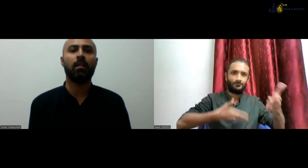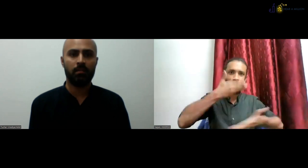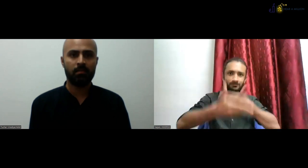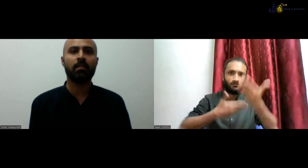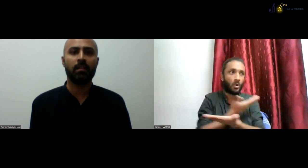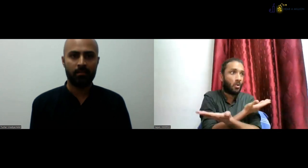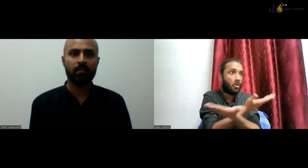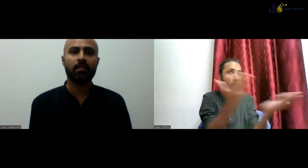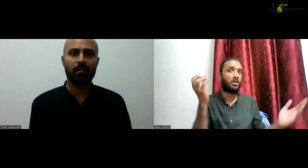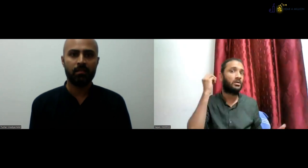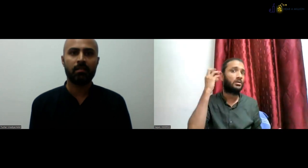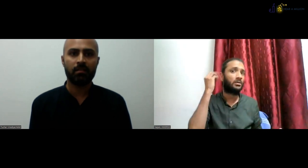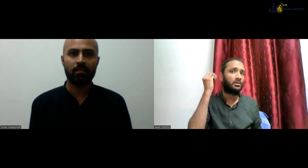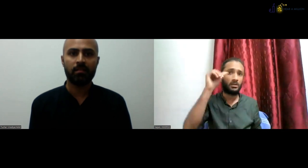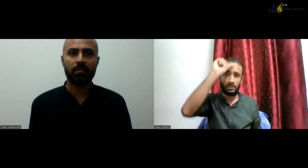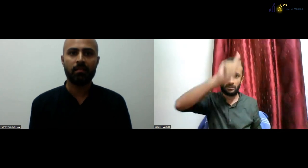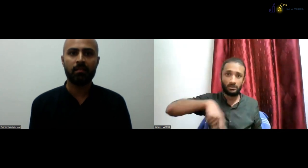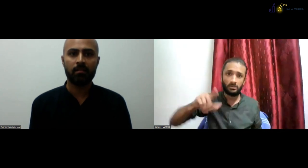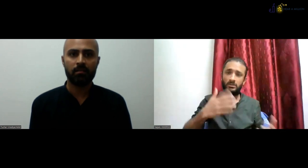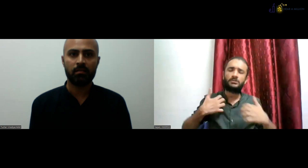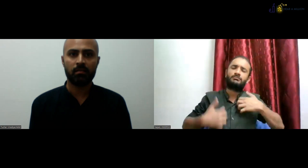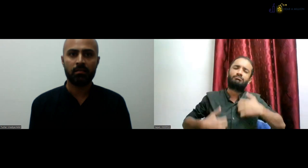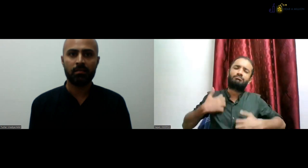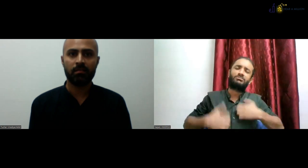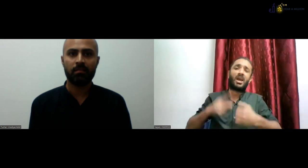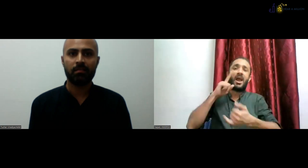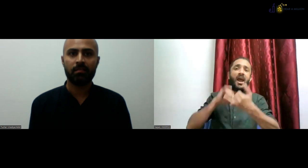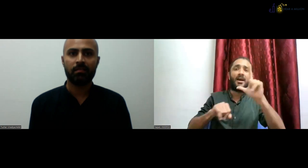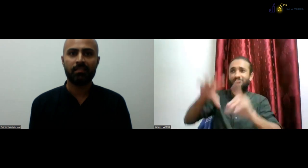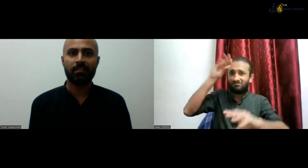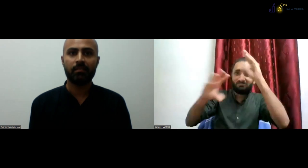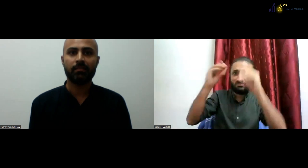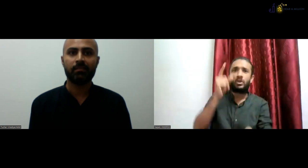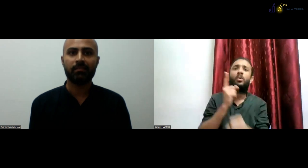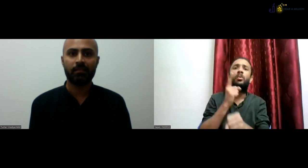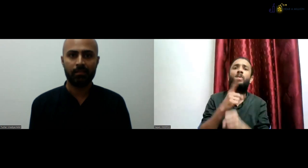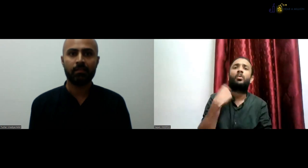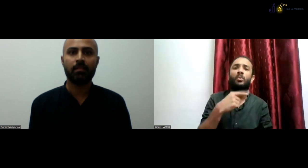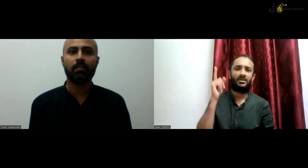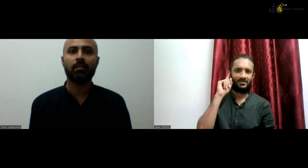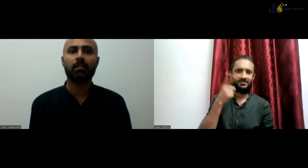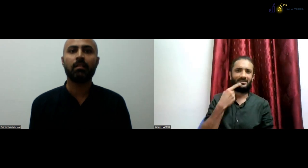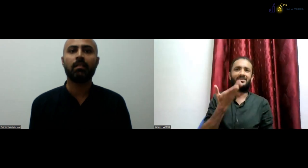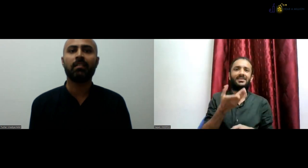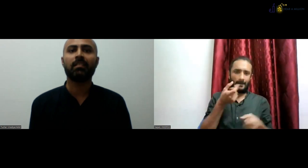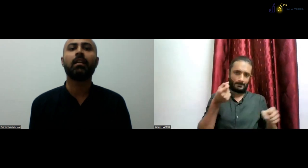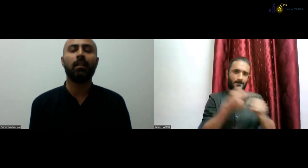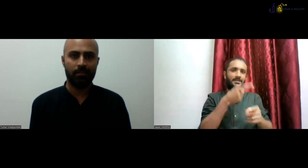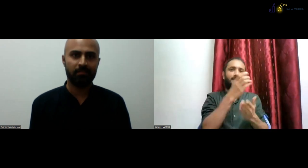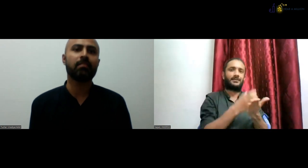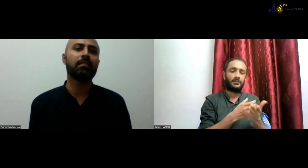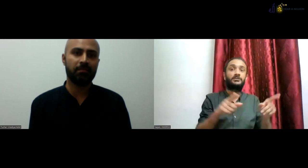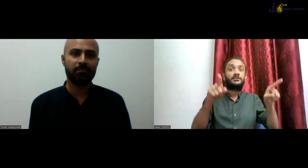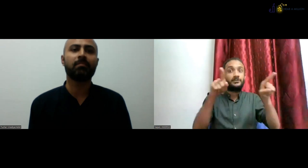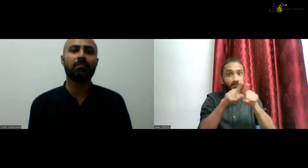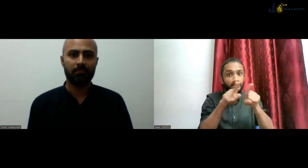Indian Sign Language and they teach ISL. There are so many hearing people who want